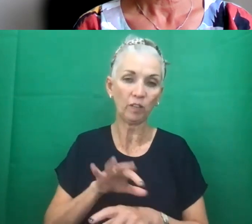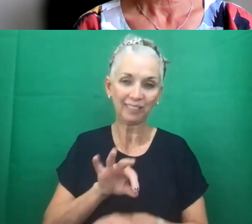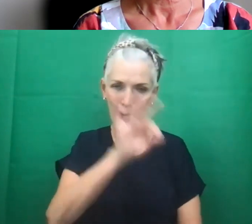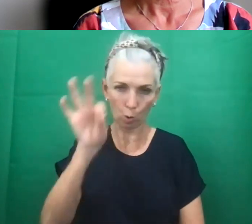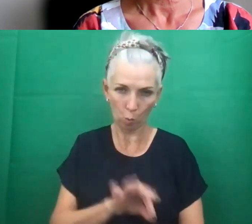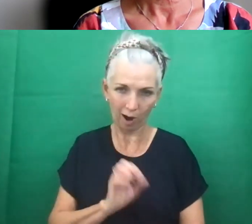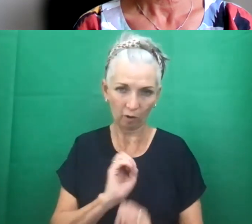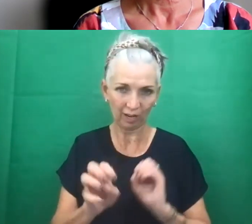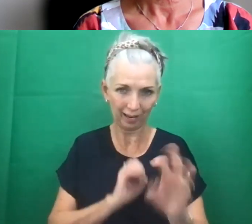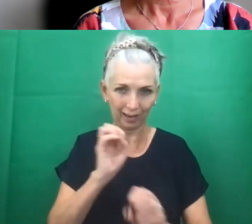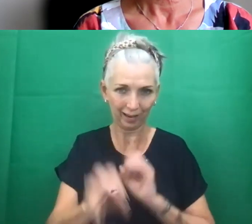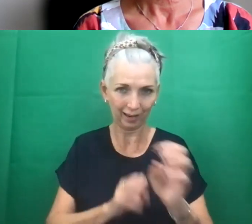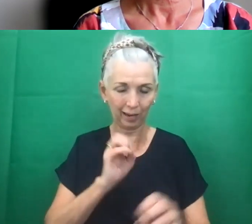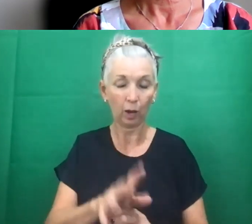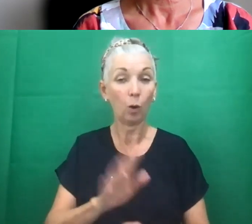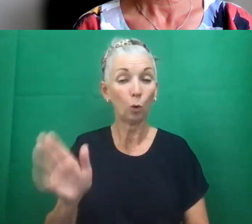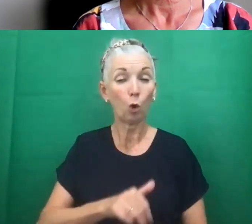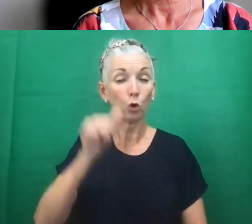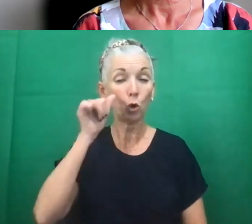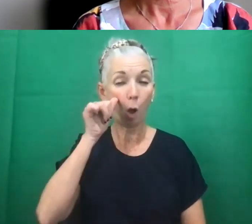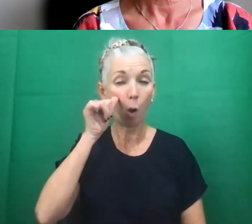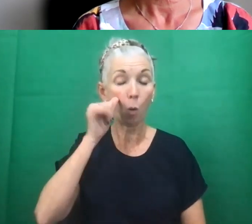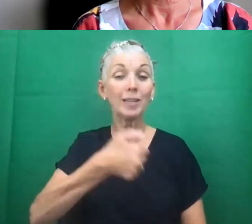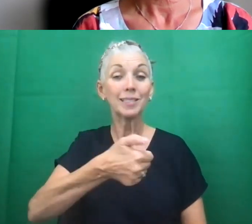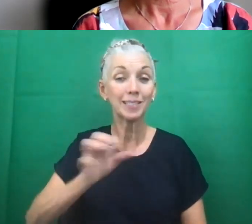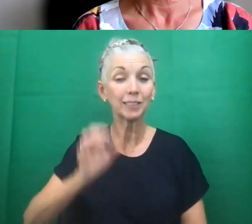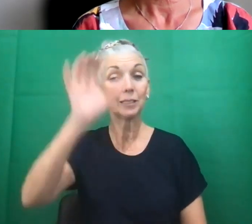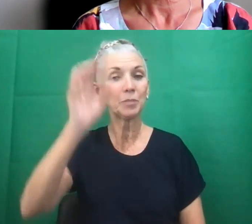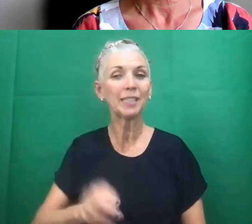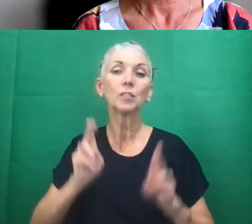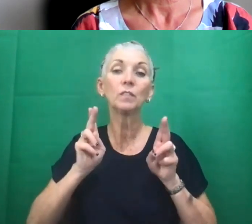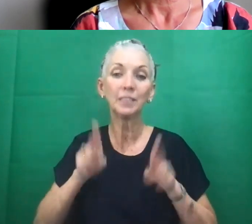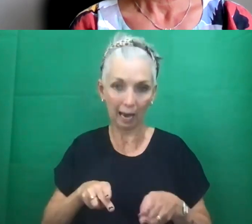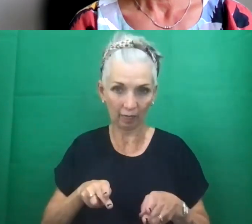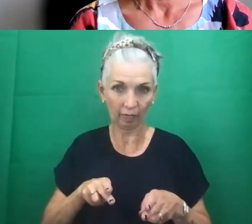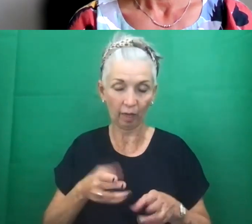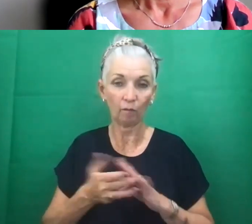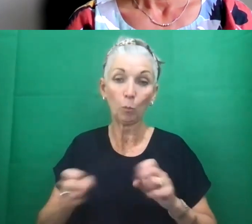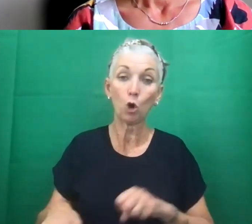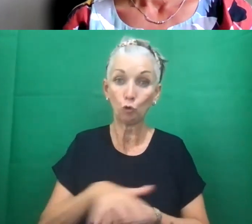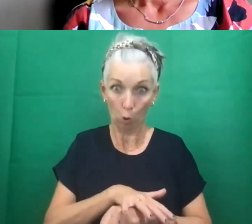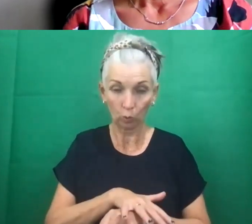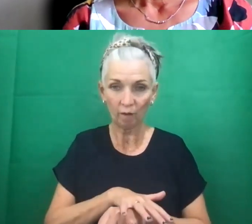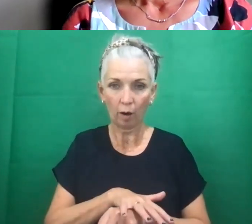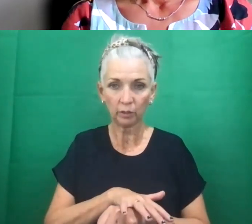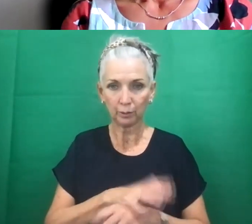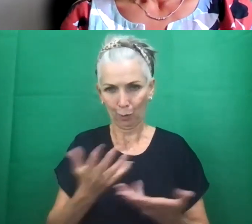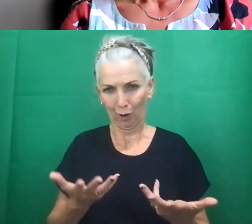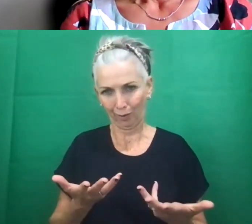Because, as we all know, 60% of deaths from coronavirus were disabled people. And we